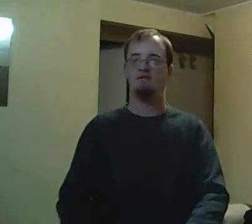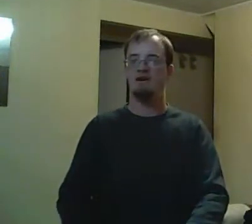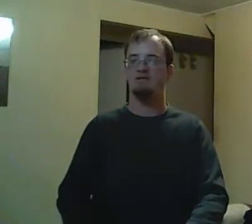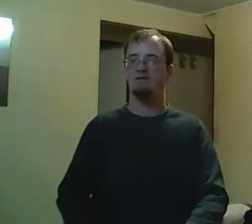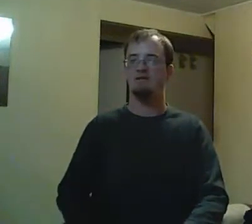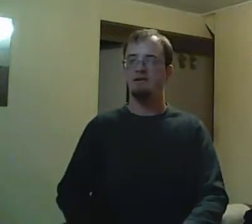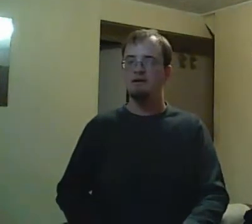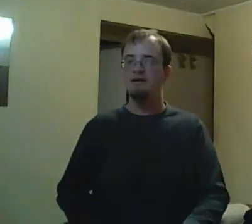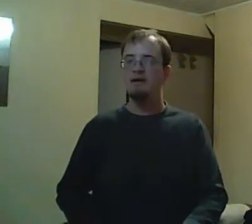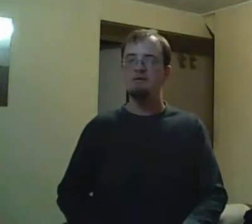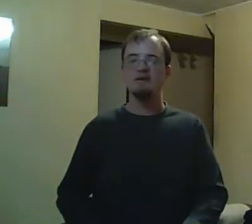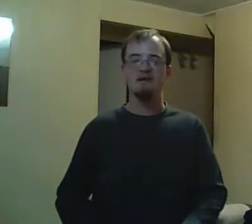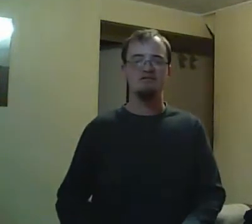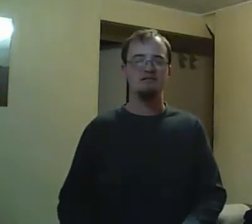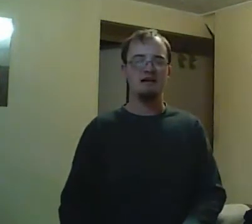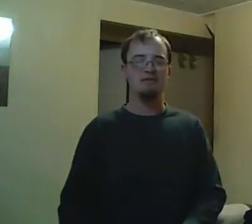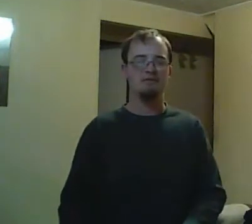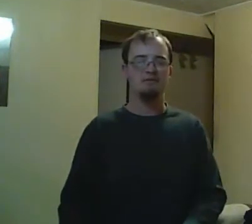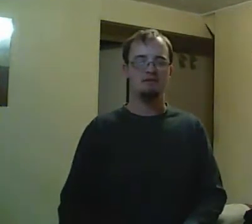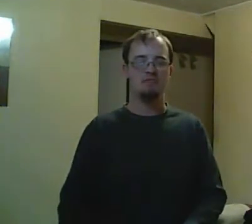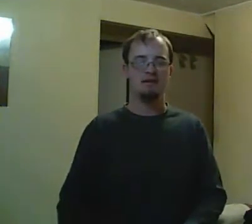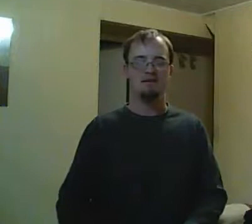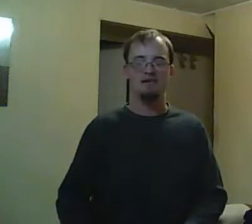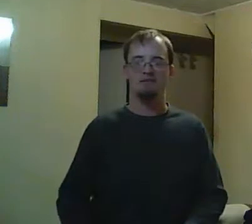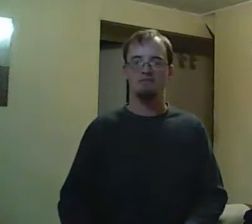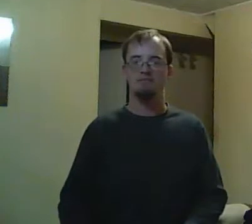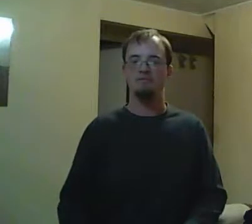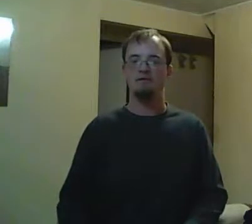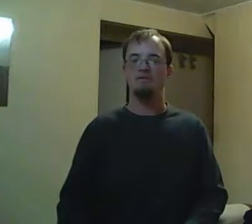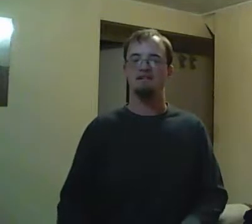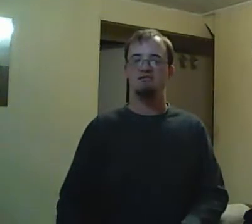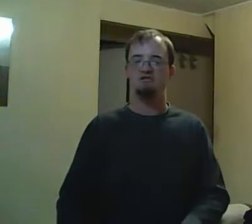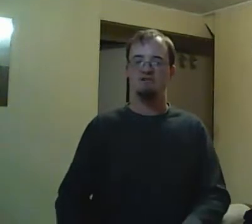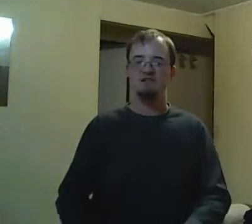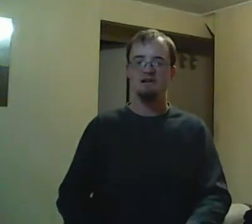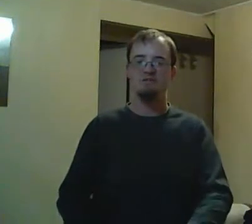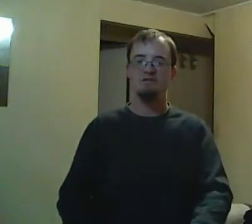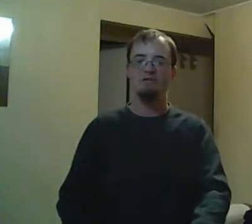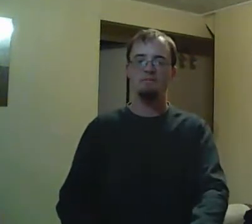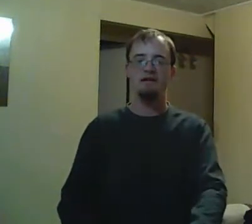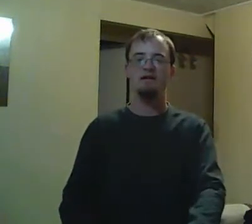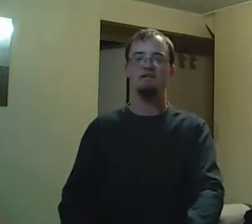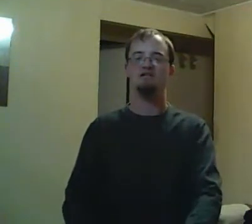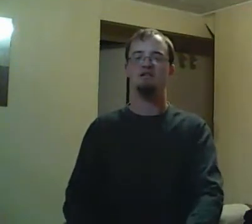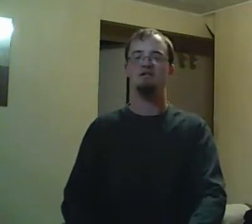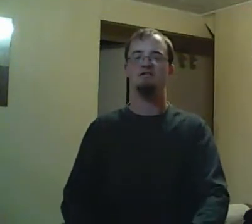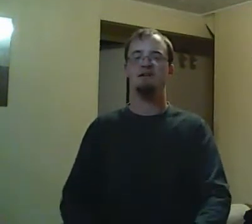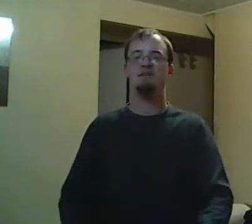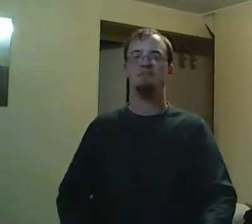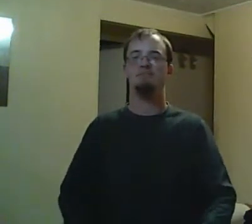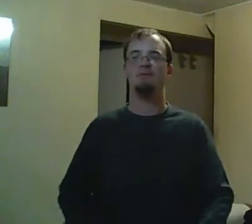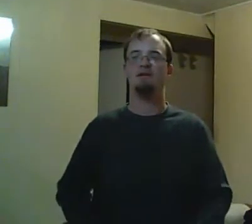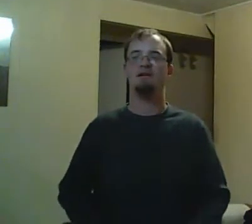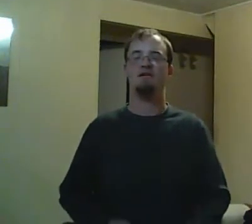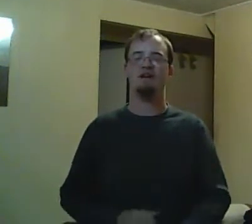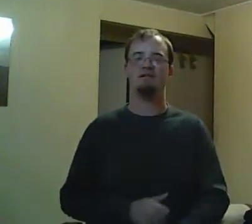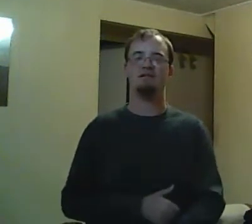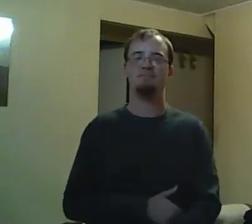probably to cut class because she was cutting class too much because of her pain and suffering from her mom being an alcoholic when her dad's